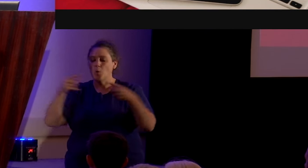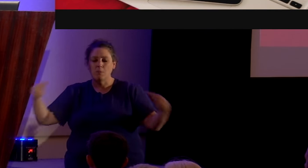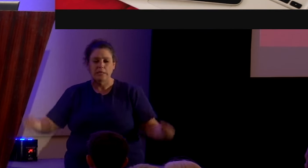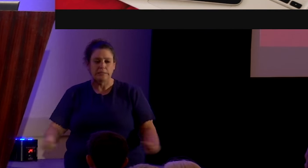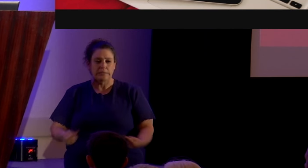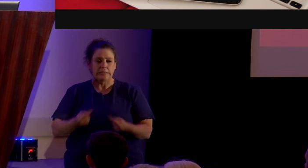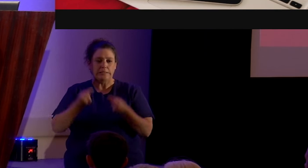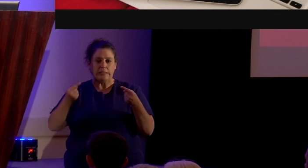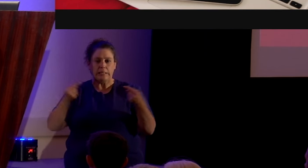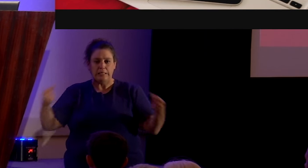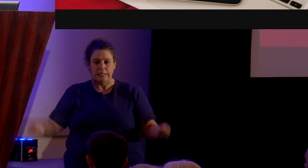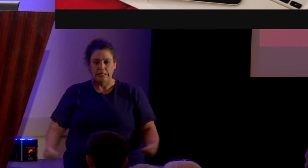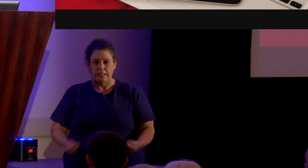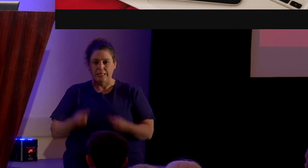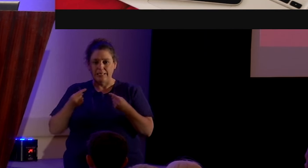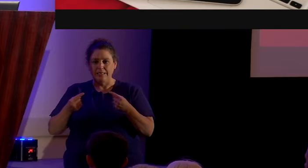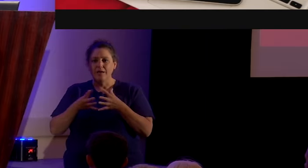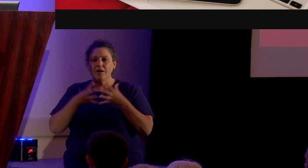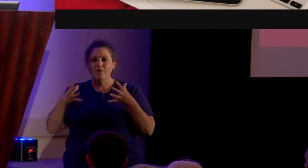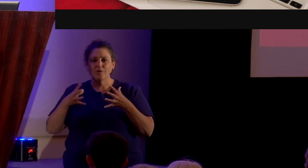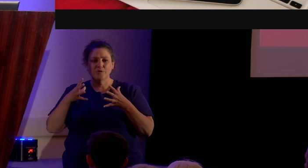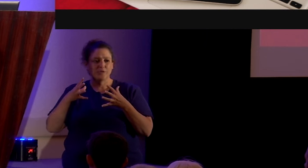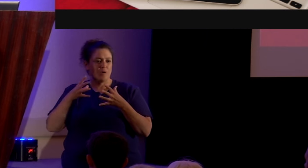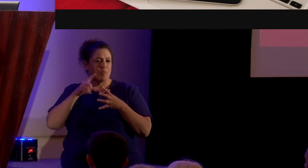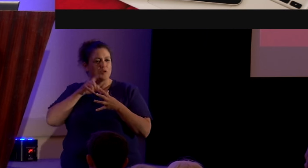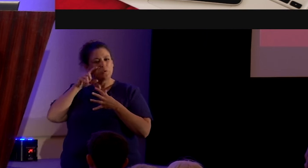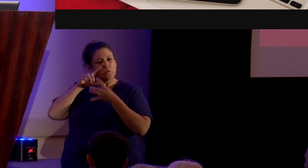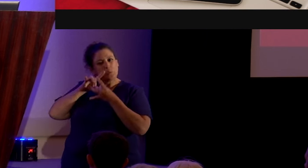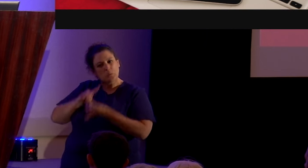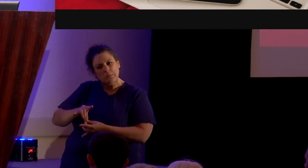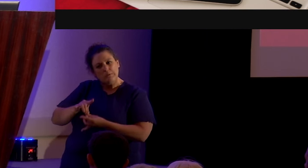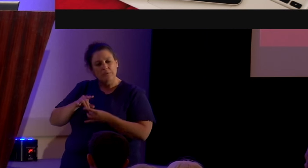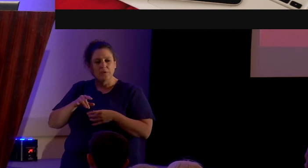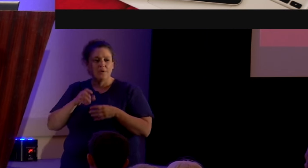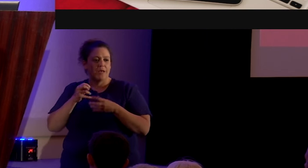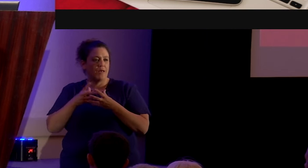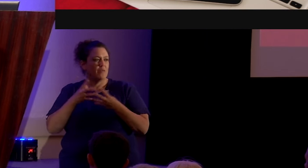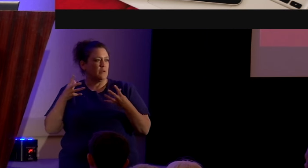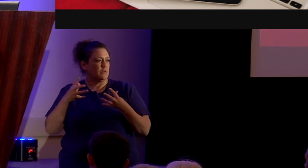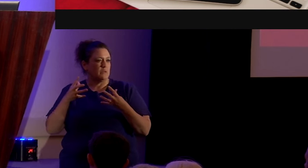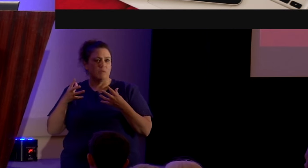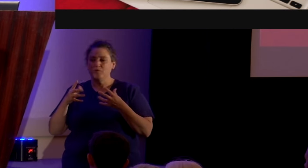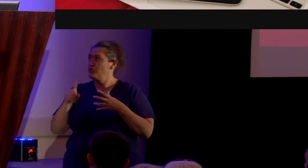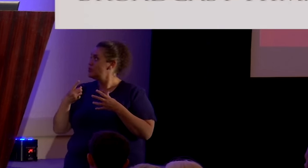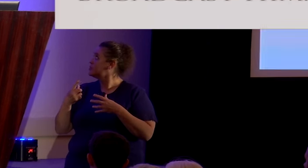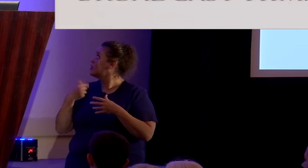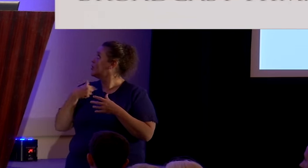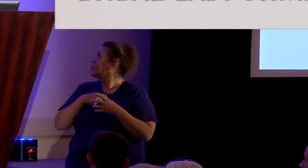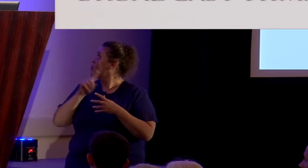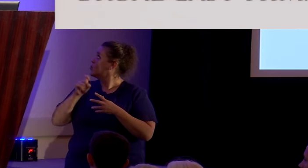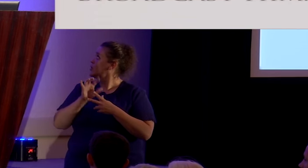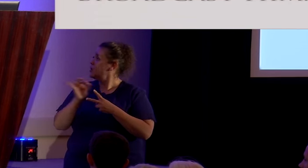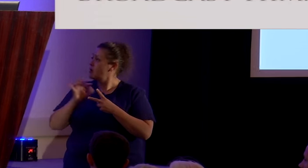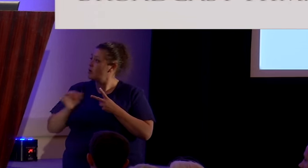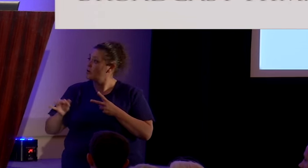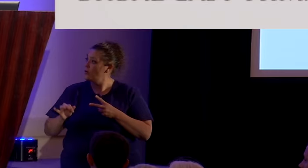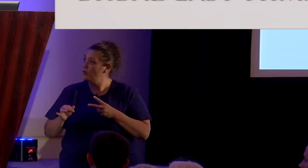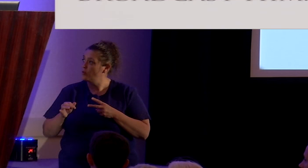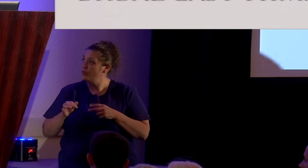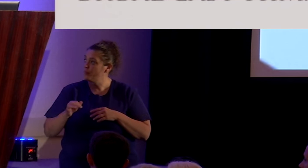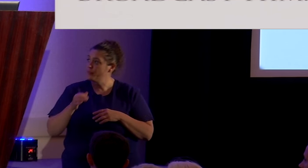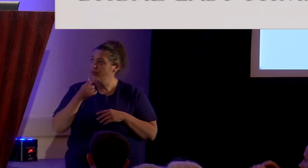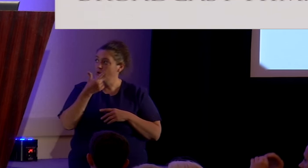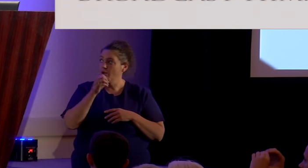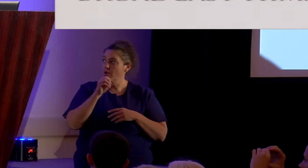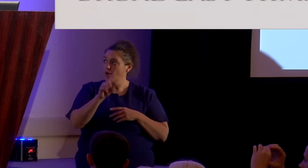and there's so much sexuality and there's so much just, you know what? But we need an alternative. GodTube.